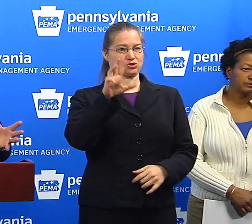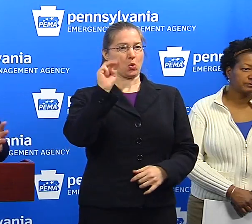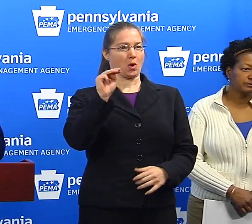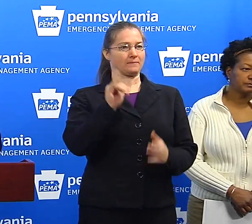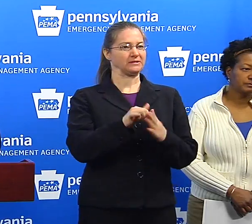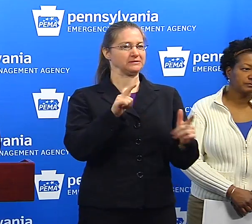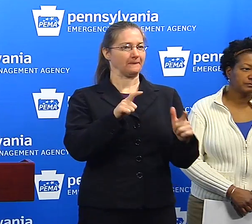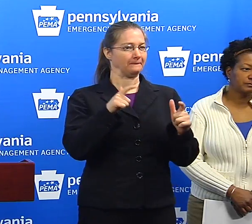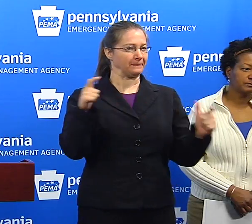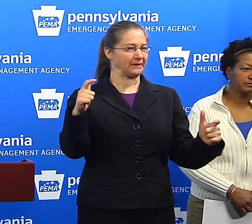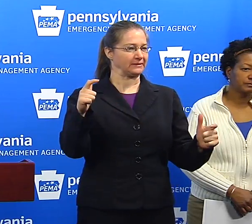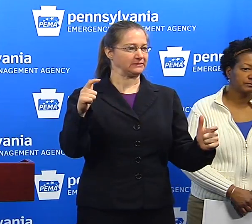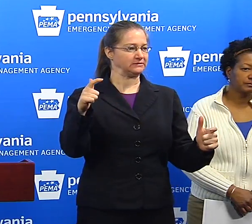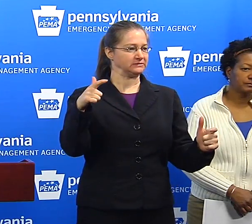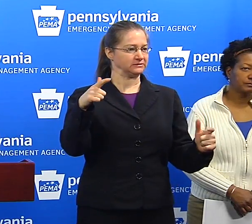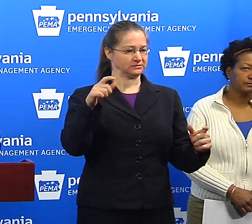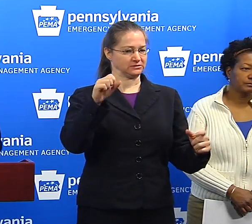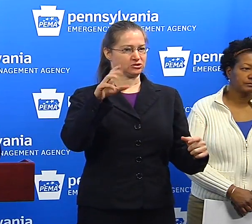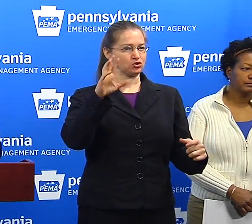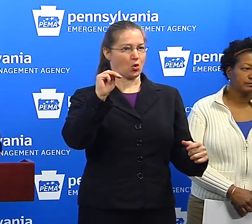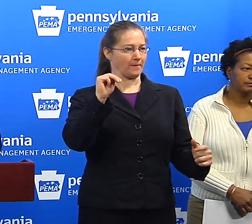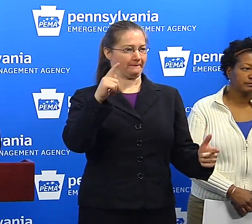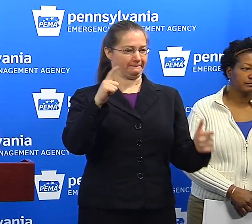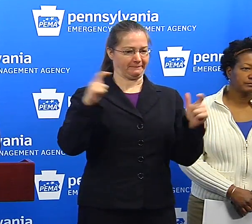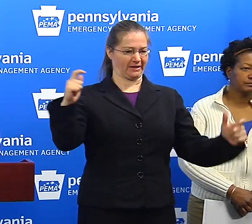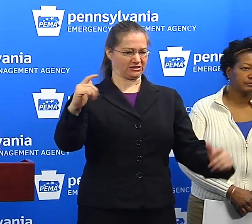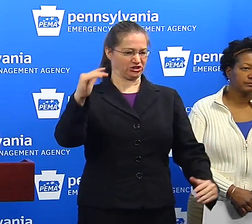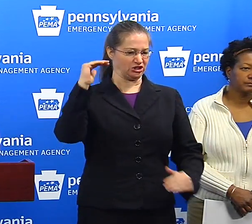part of the country has ever had.